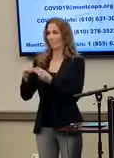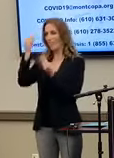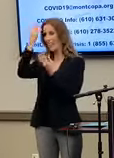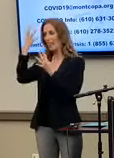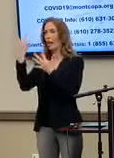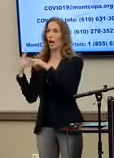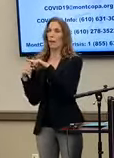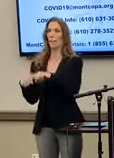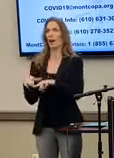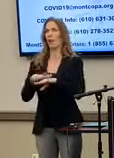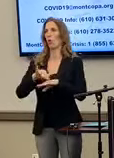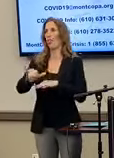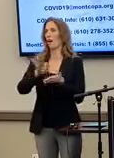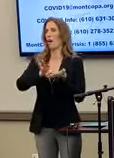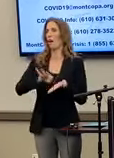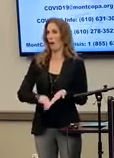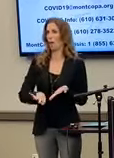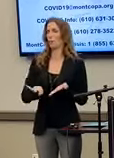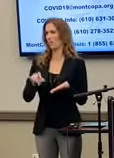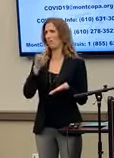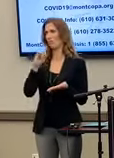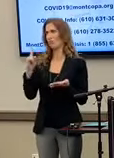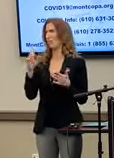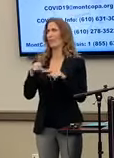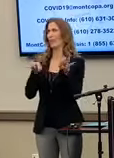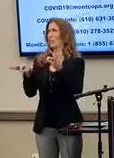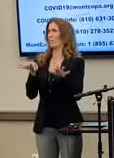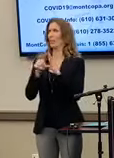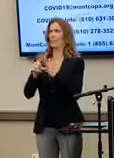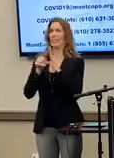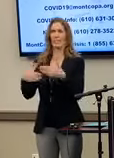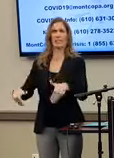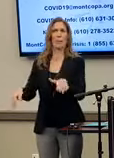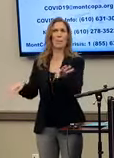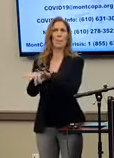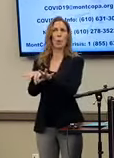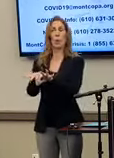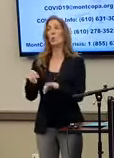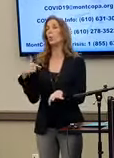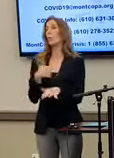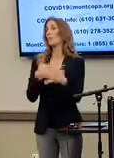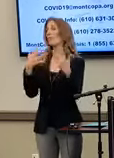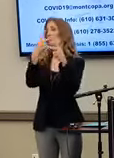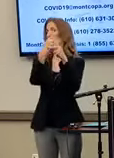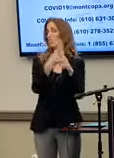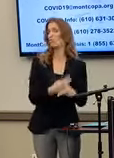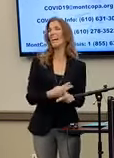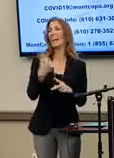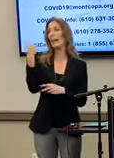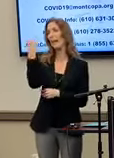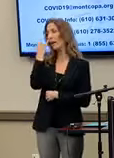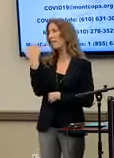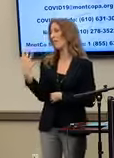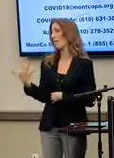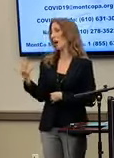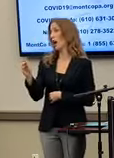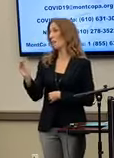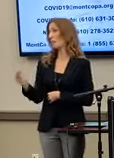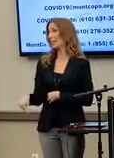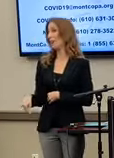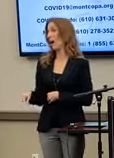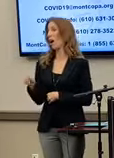used for cannot be overstated. We have calculated that if only 5%